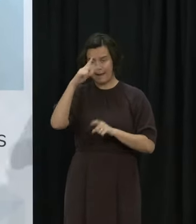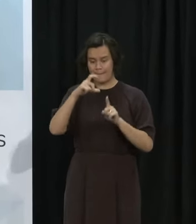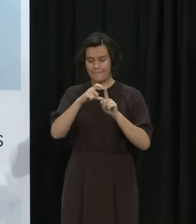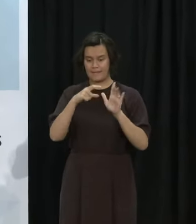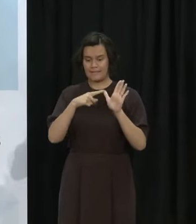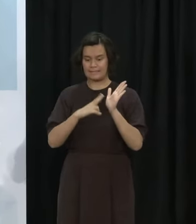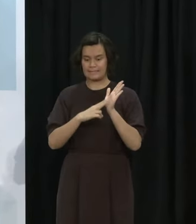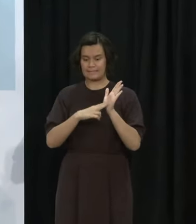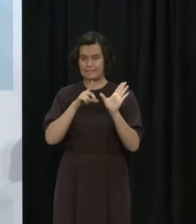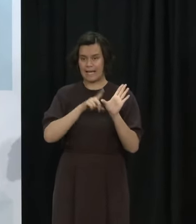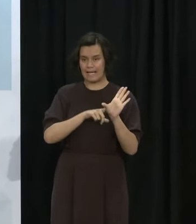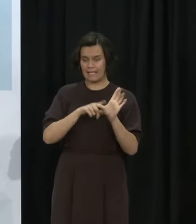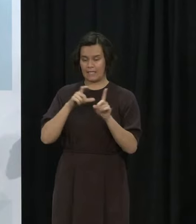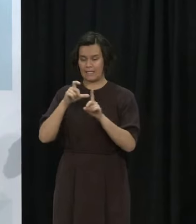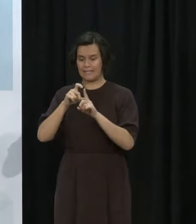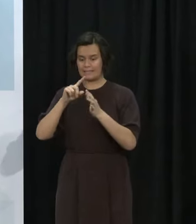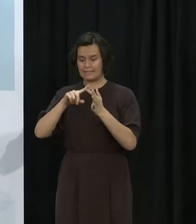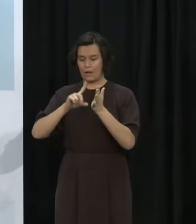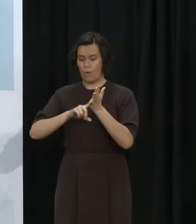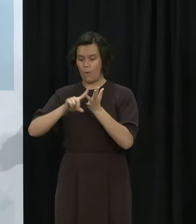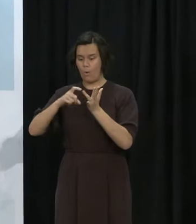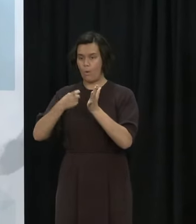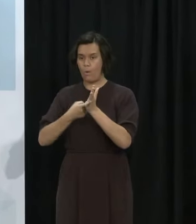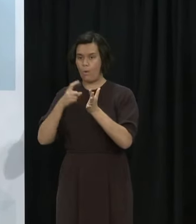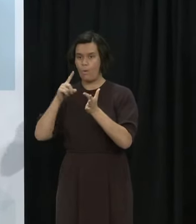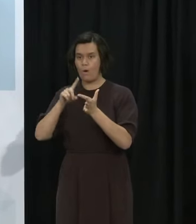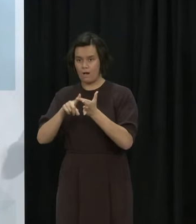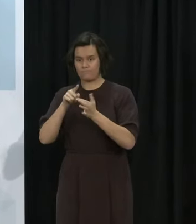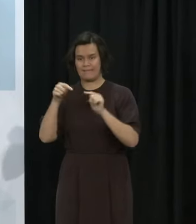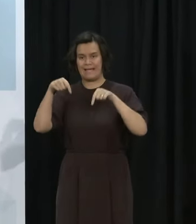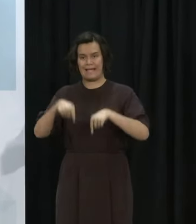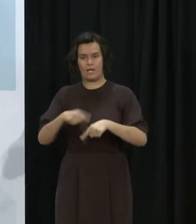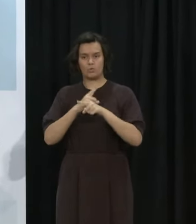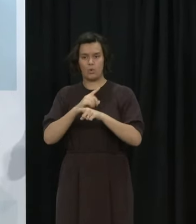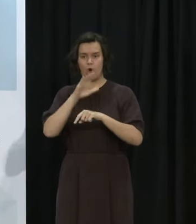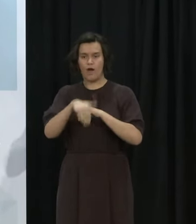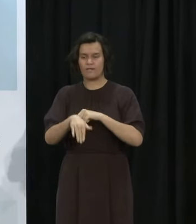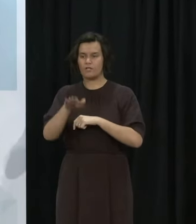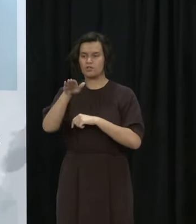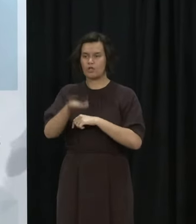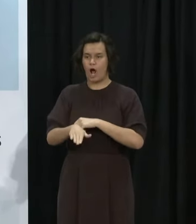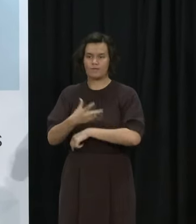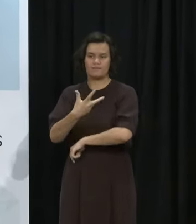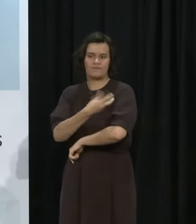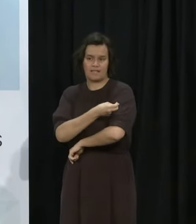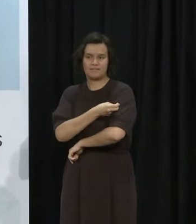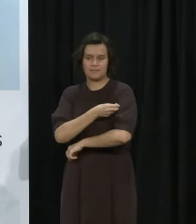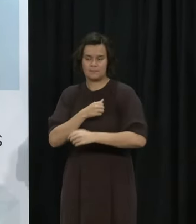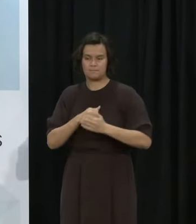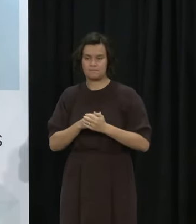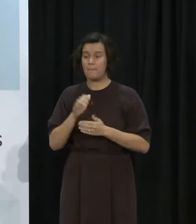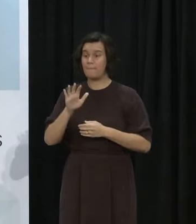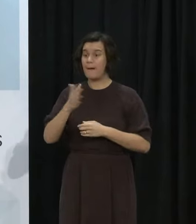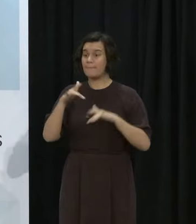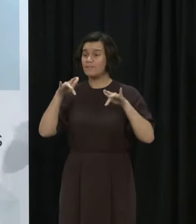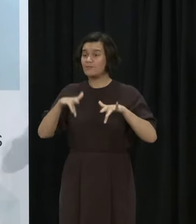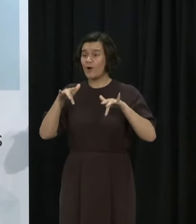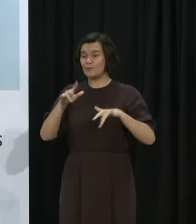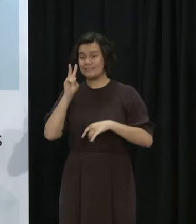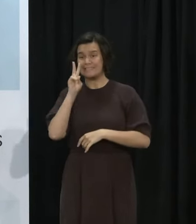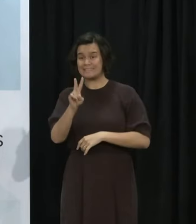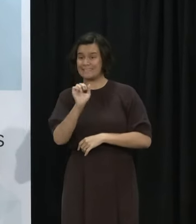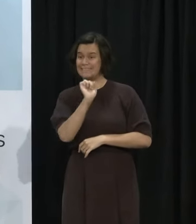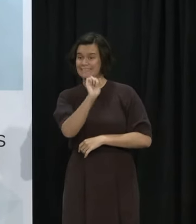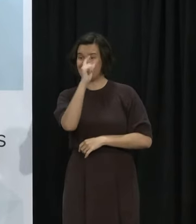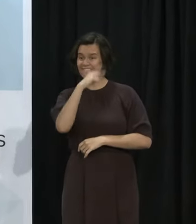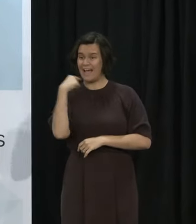talk about the Pfizer doses for 5 to 11-year-olds. Dr DeLore might be a new face to some as we enter this new